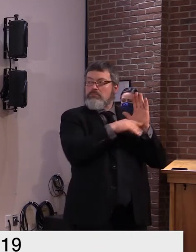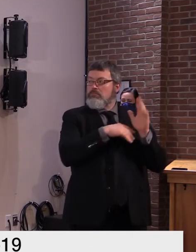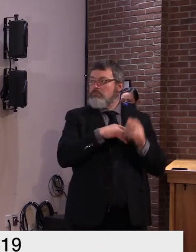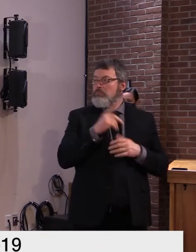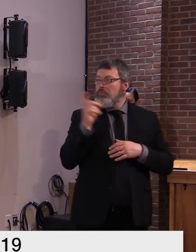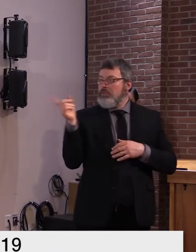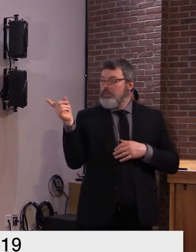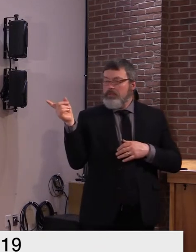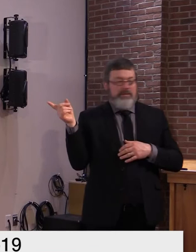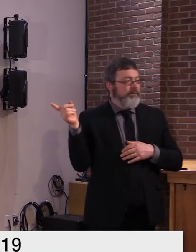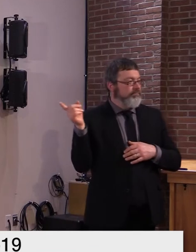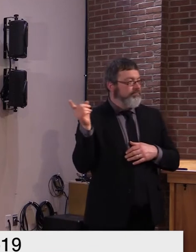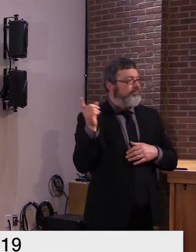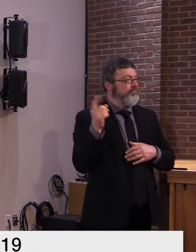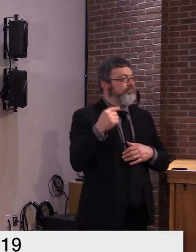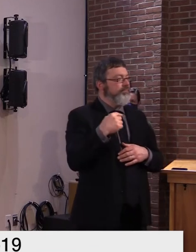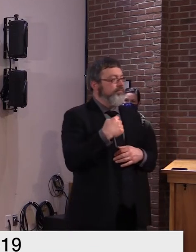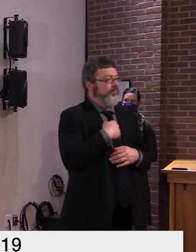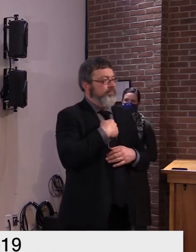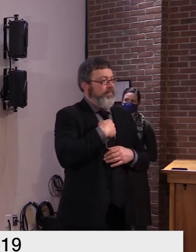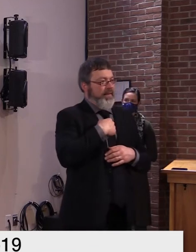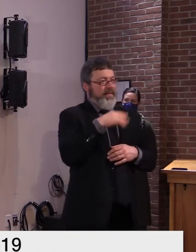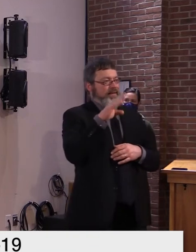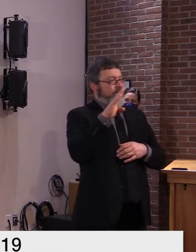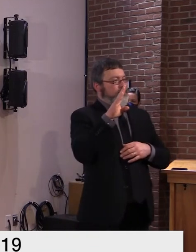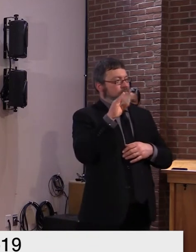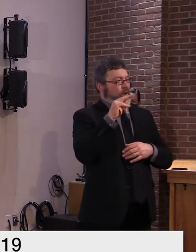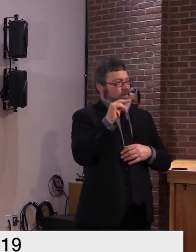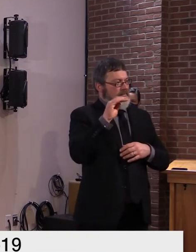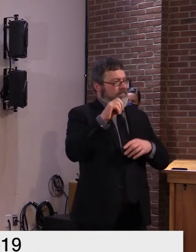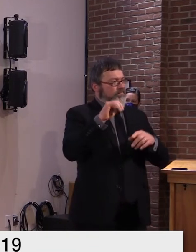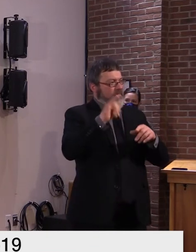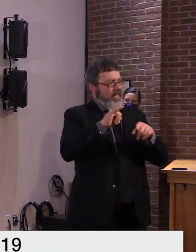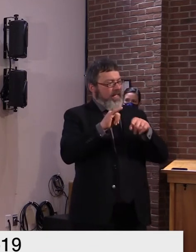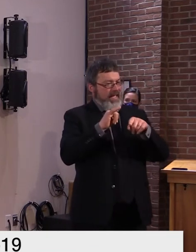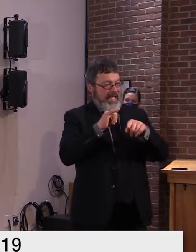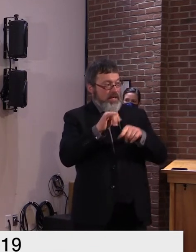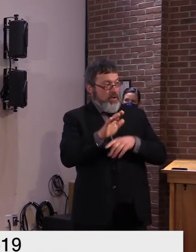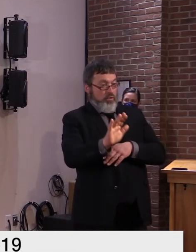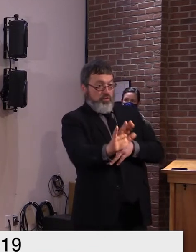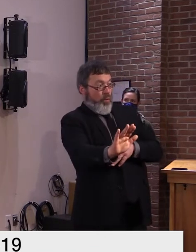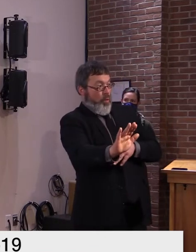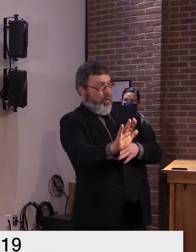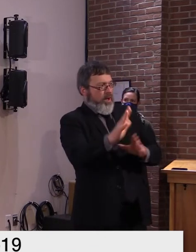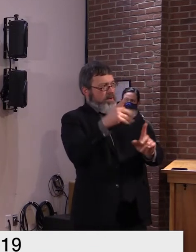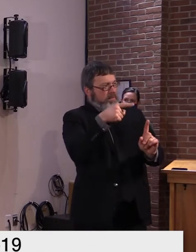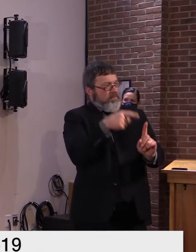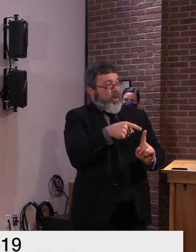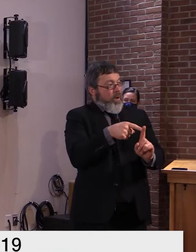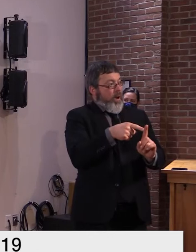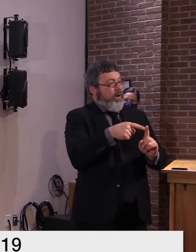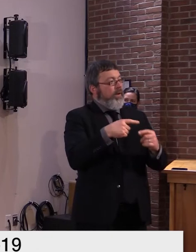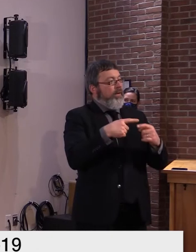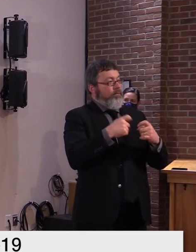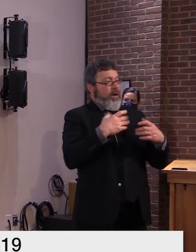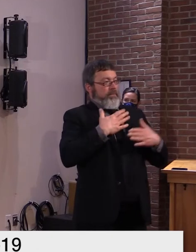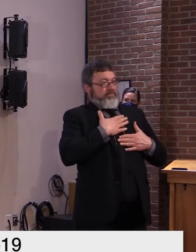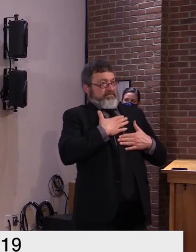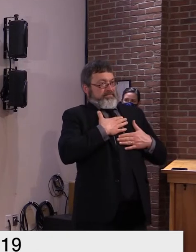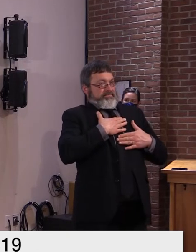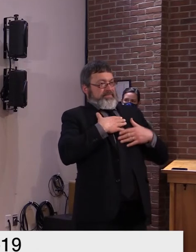thank you governor i believe this might be referring to a piece of our guidance that recommended um